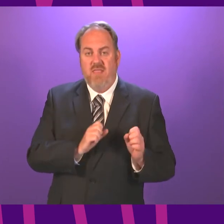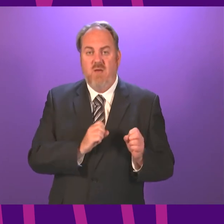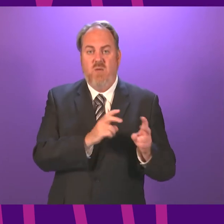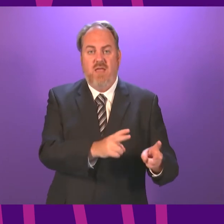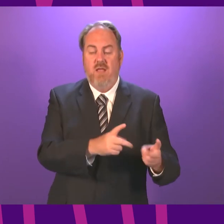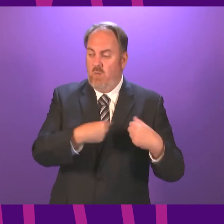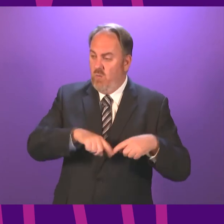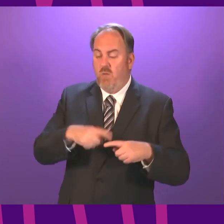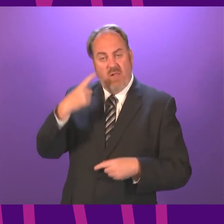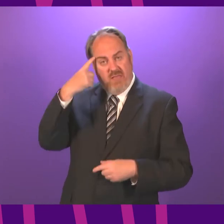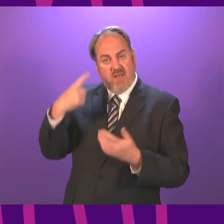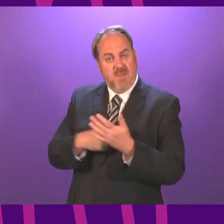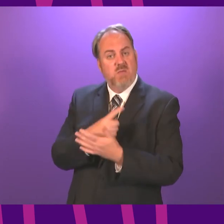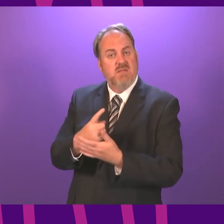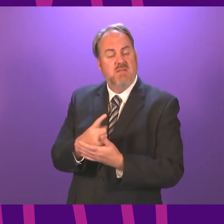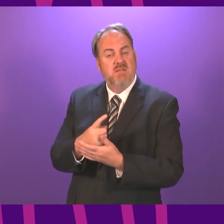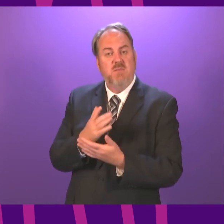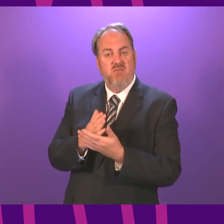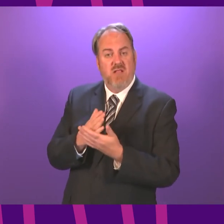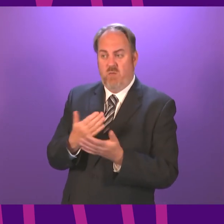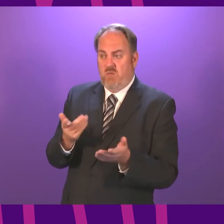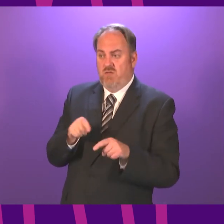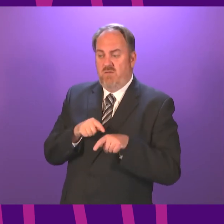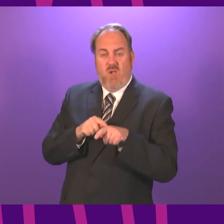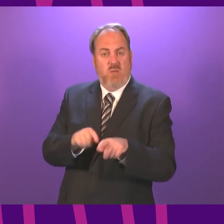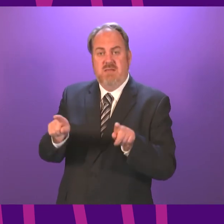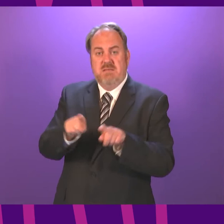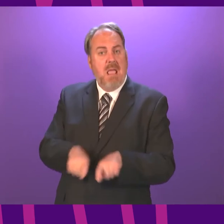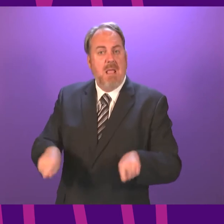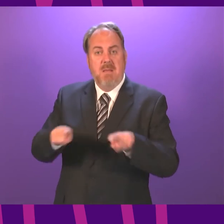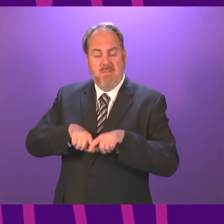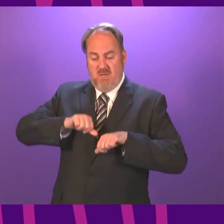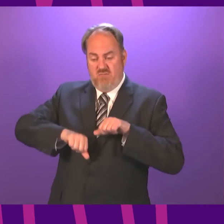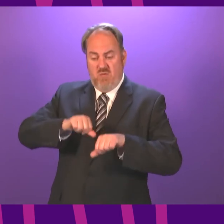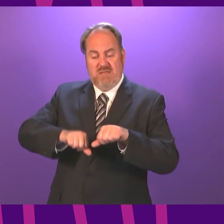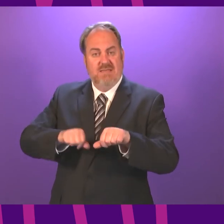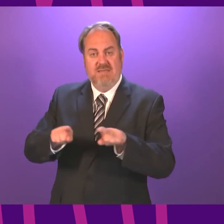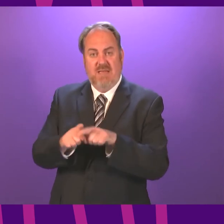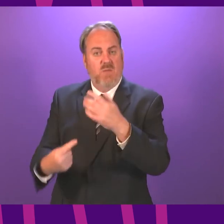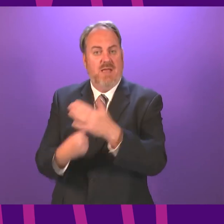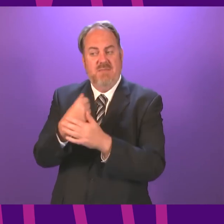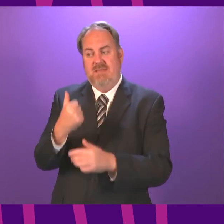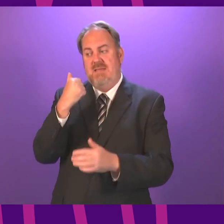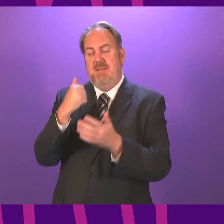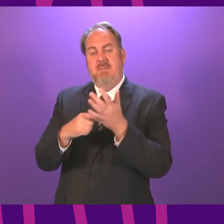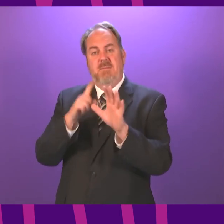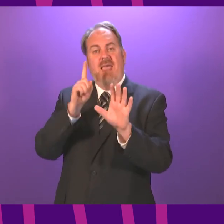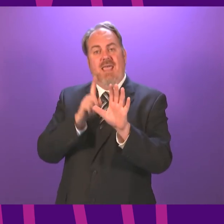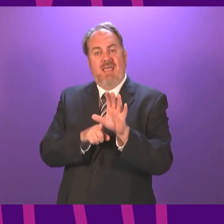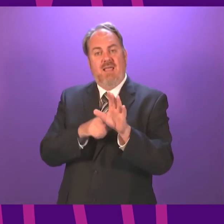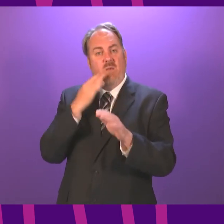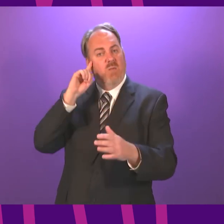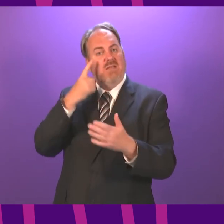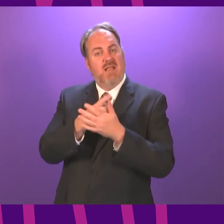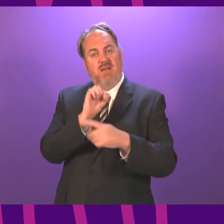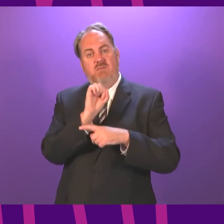reflect on that. But we were simply using the same mechanism that we had used back in May, when we announced the decision on Bolton.